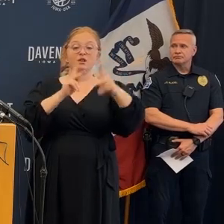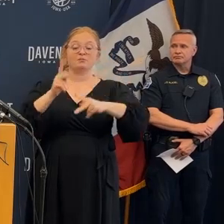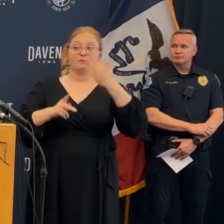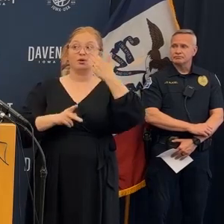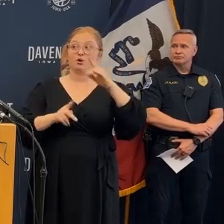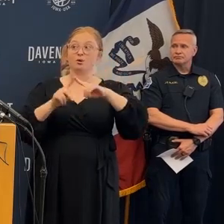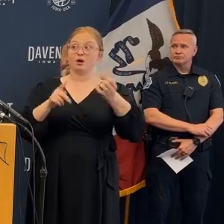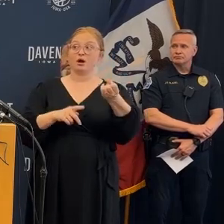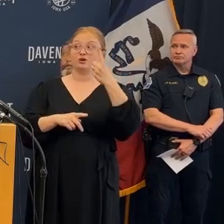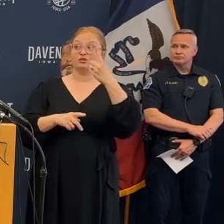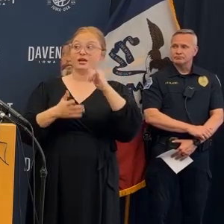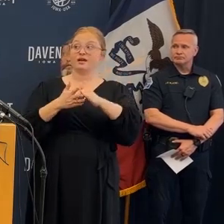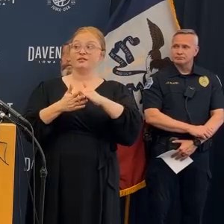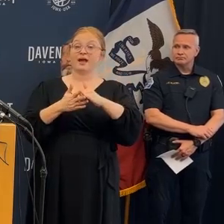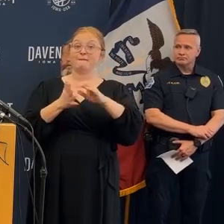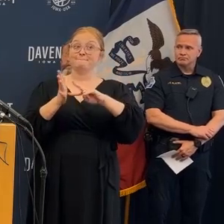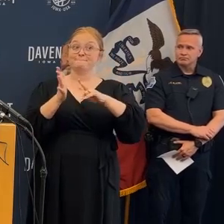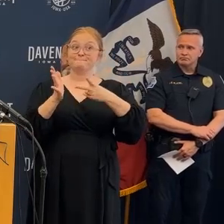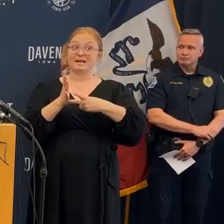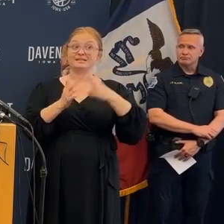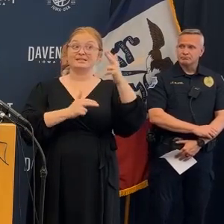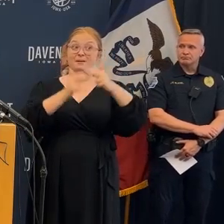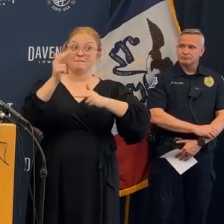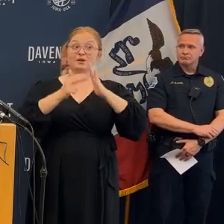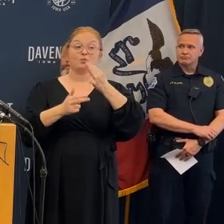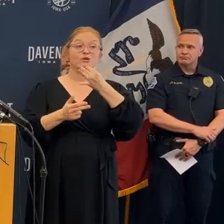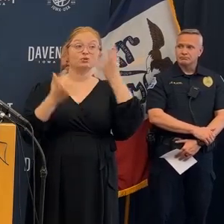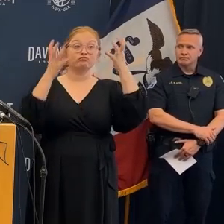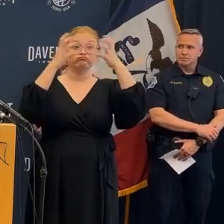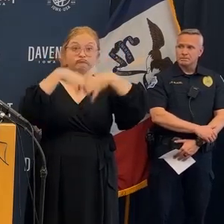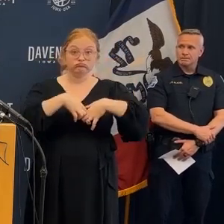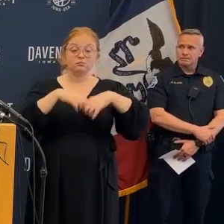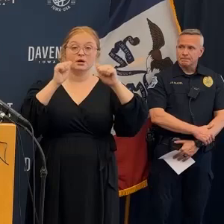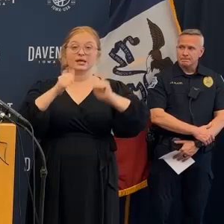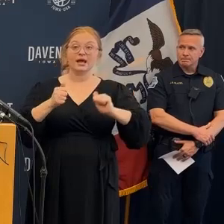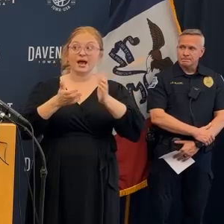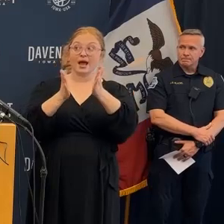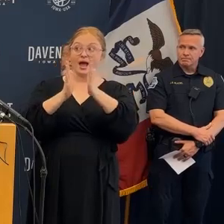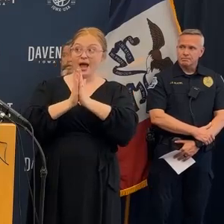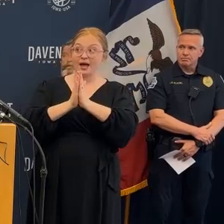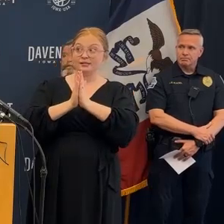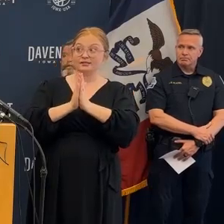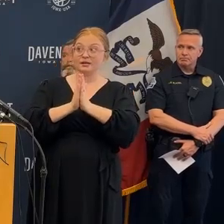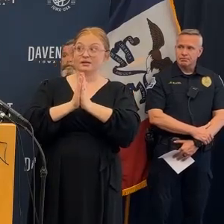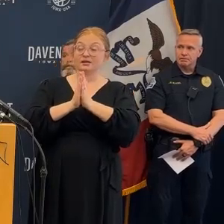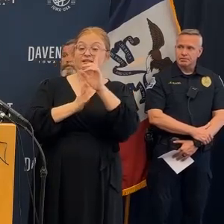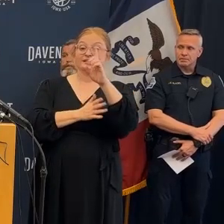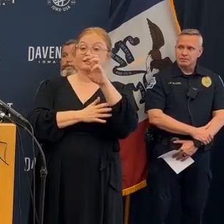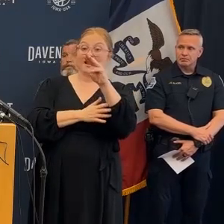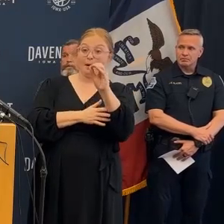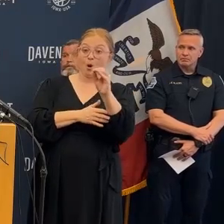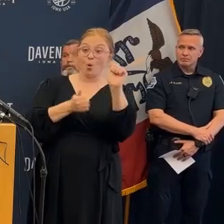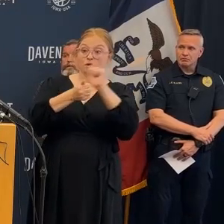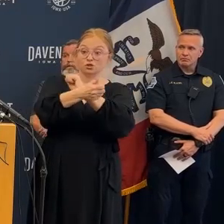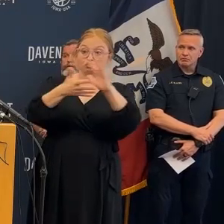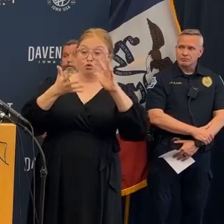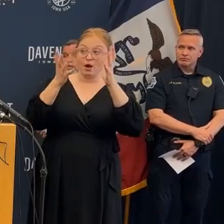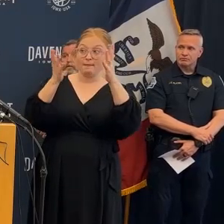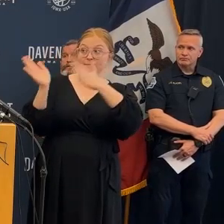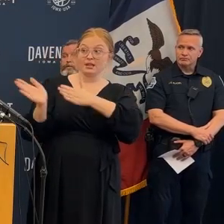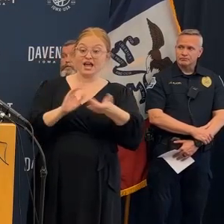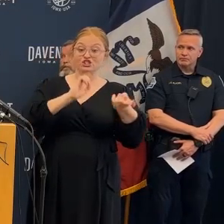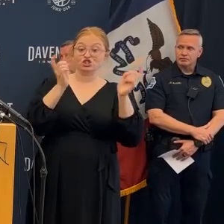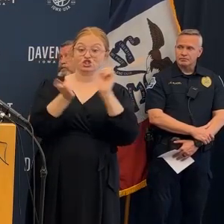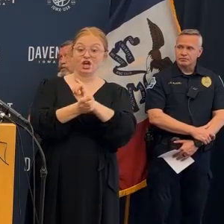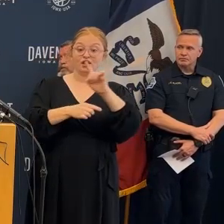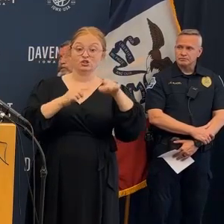come back to me I'm sorry can I just ask our question in a different way because the email did say I don't mean to drill down on this too